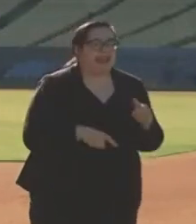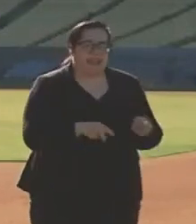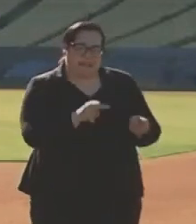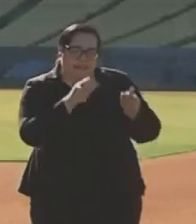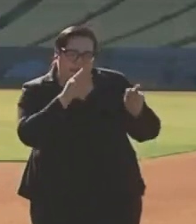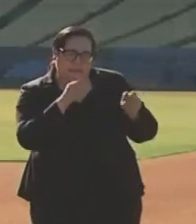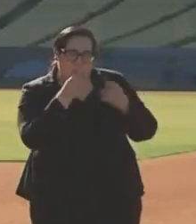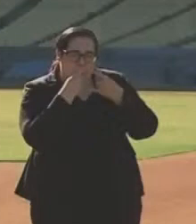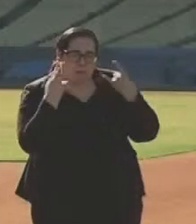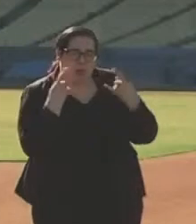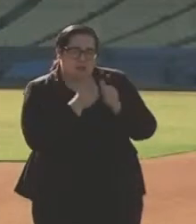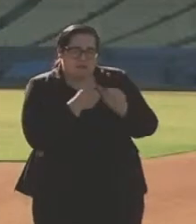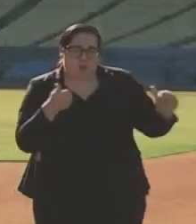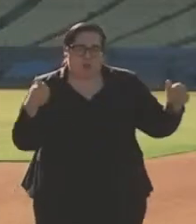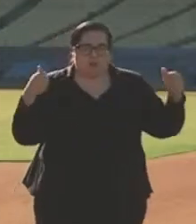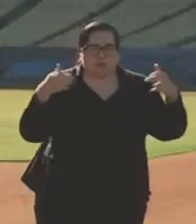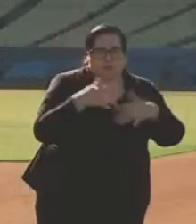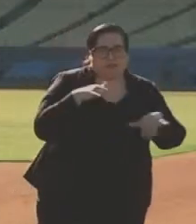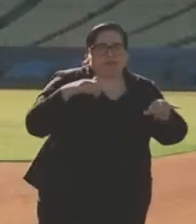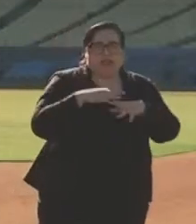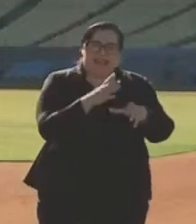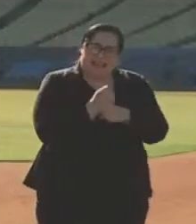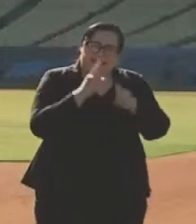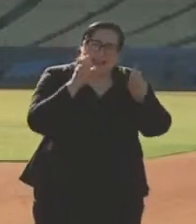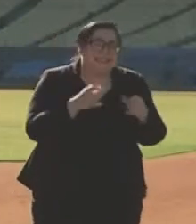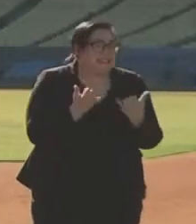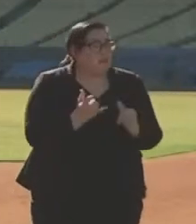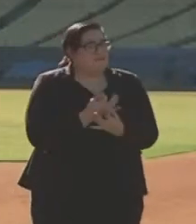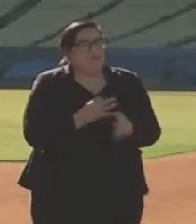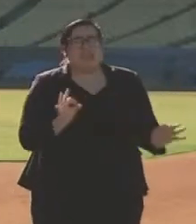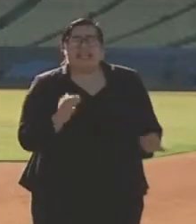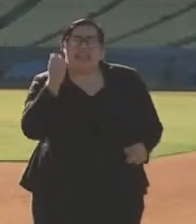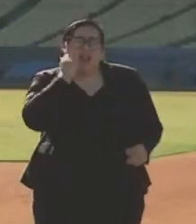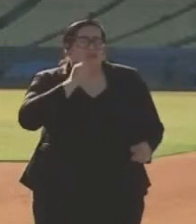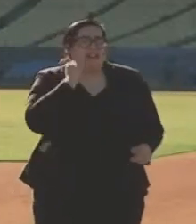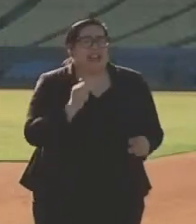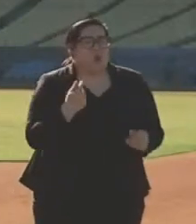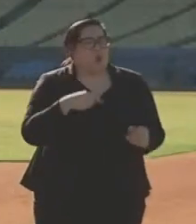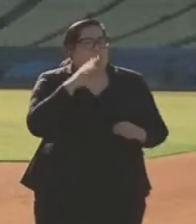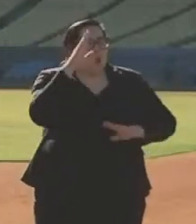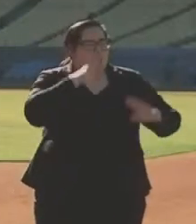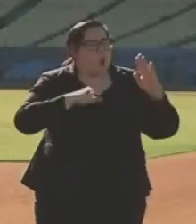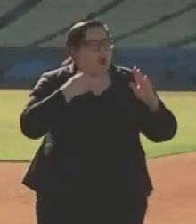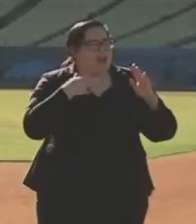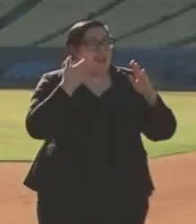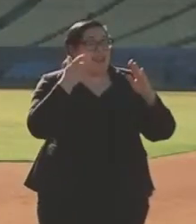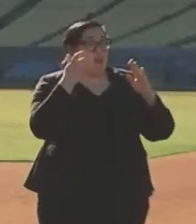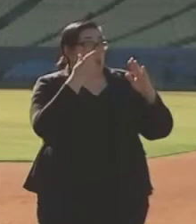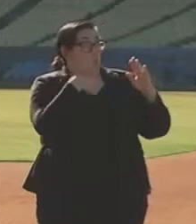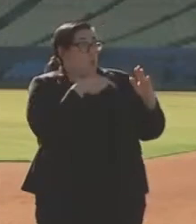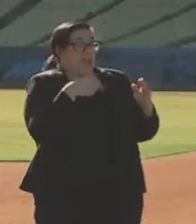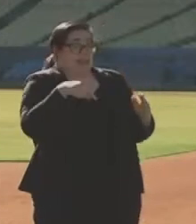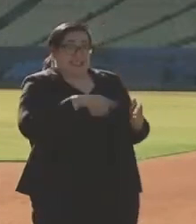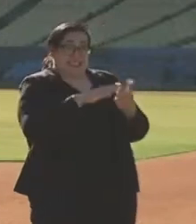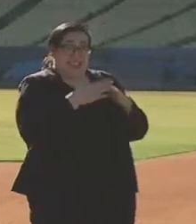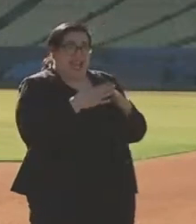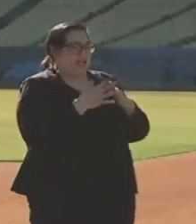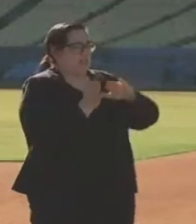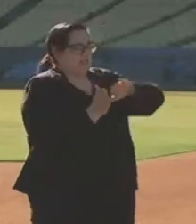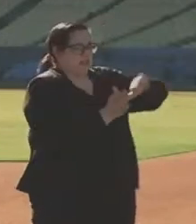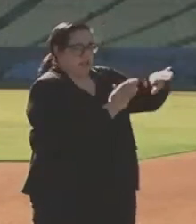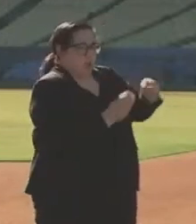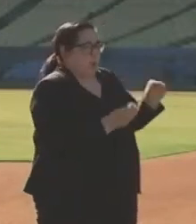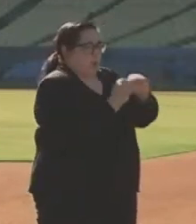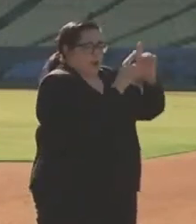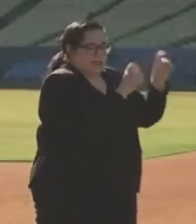gatherings, get tested. And you can still get a free test every day of the week. We are worried, as we took this down as a testing site to a vaccination site,